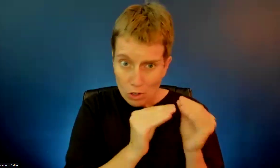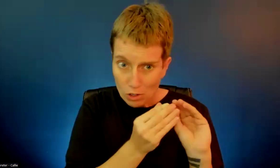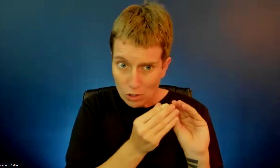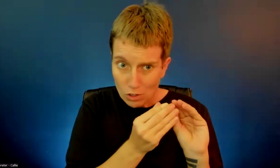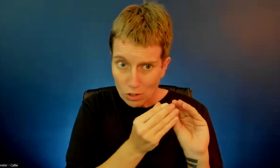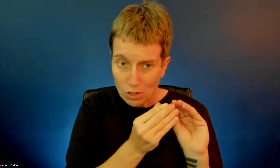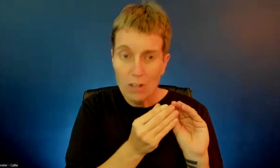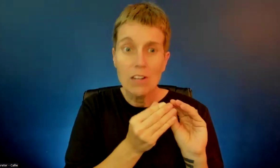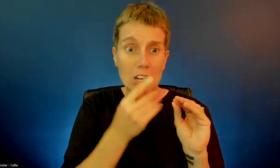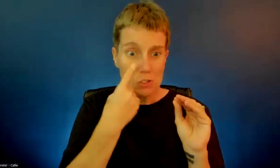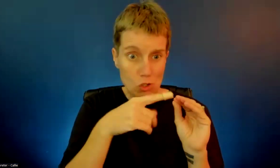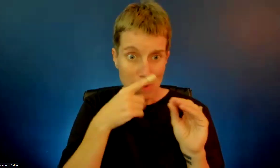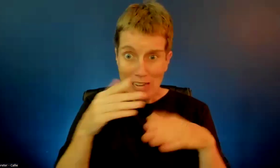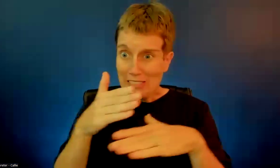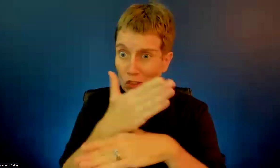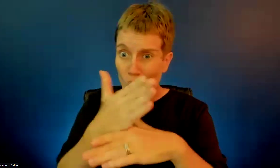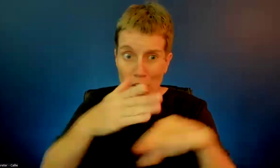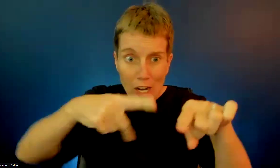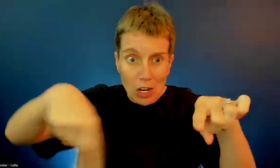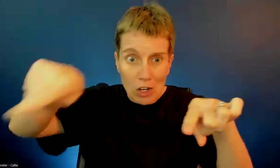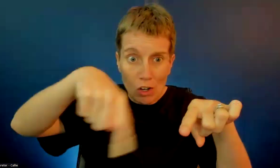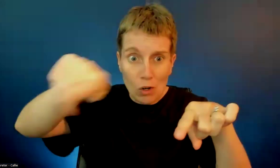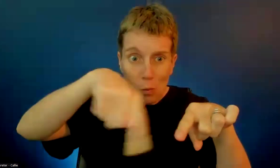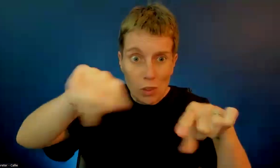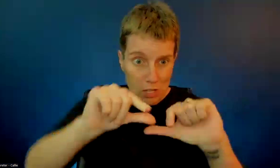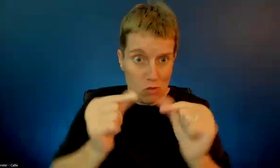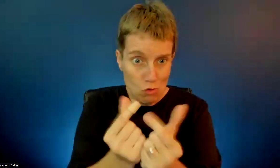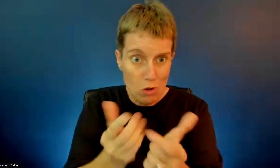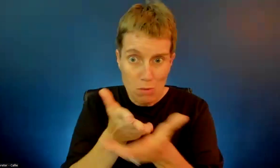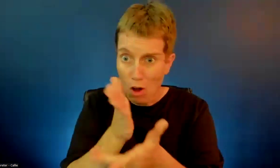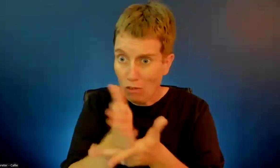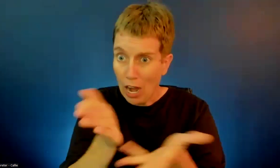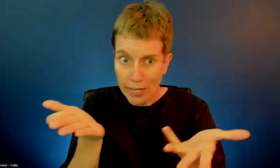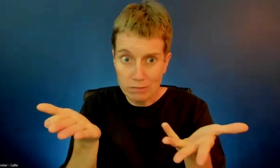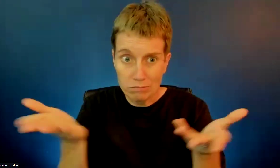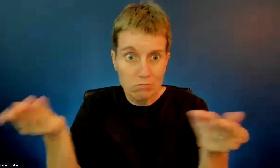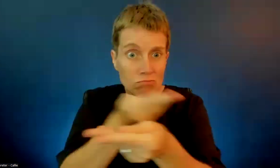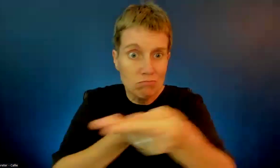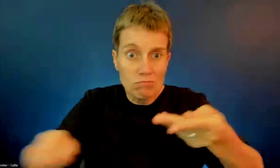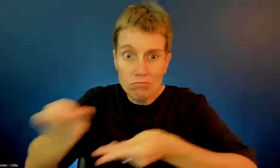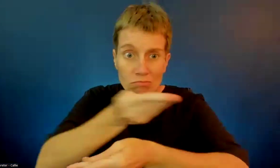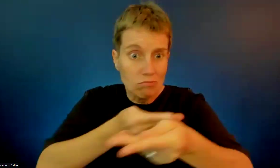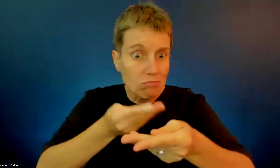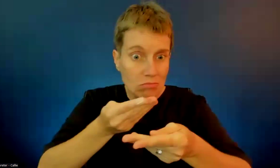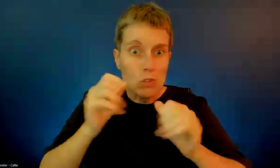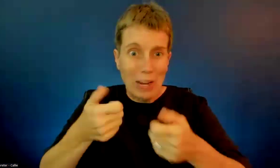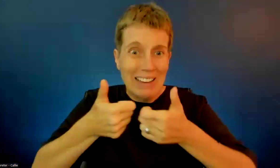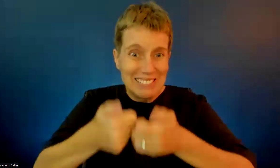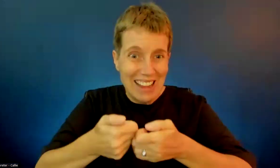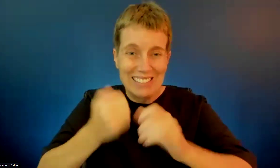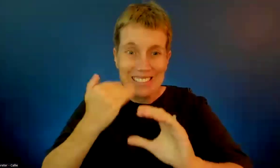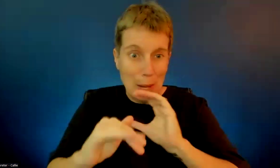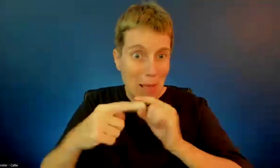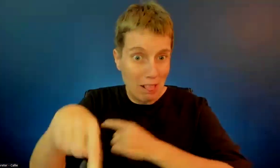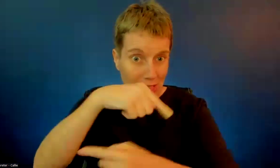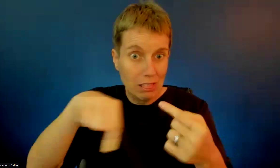group. So just send me an evidence somehow. This is official warning. If you don't tell me otherwise, I'm going